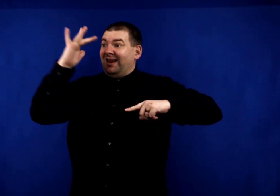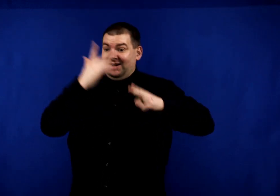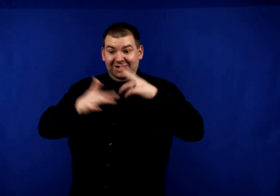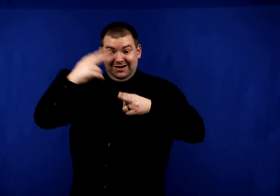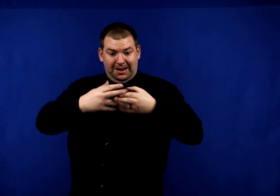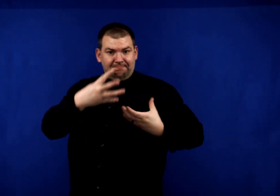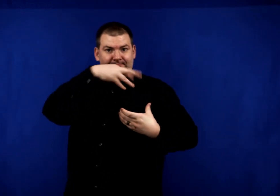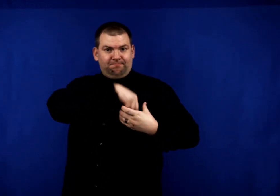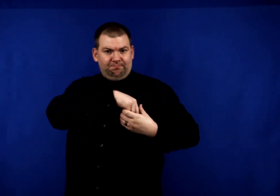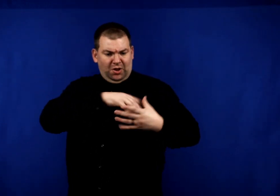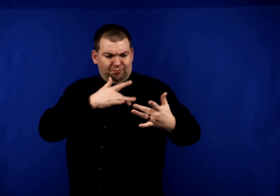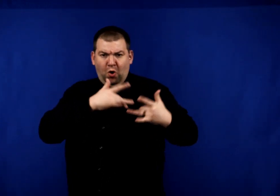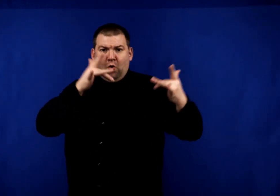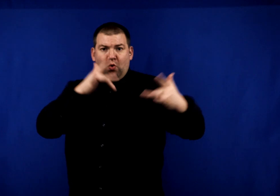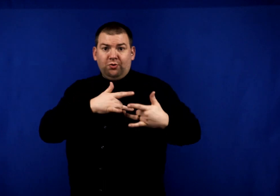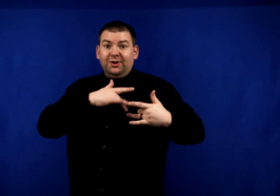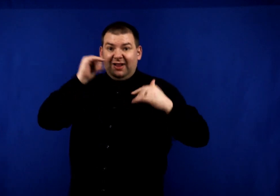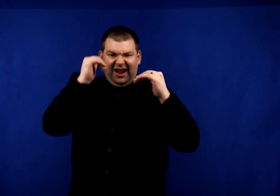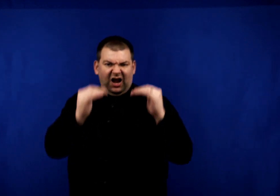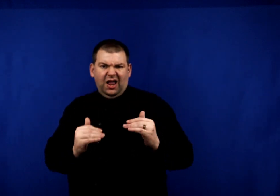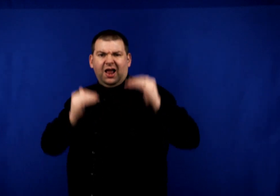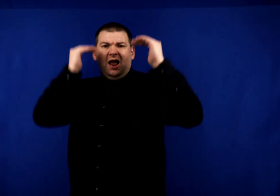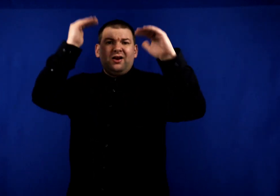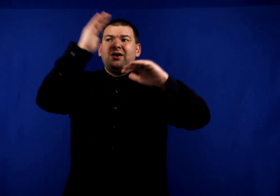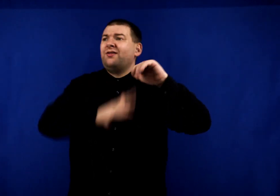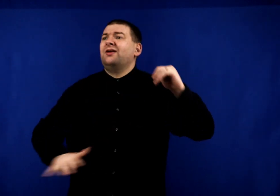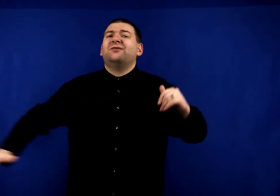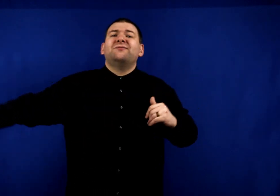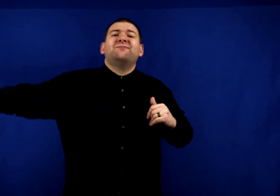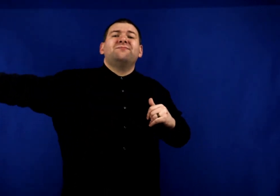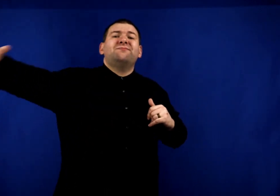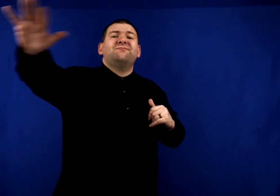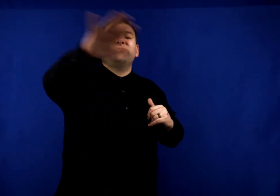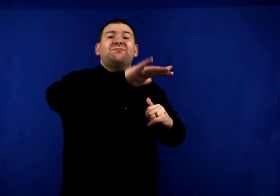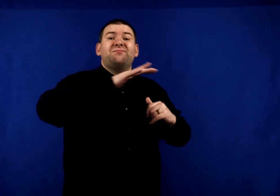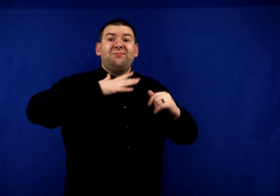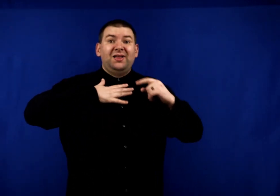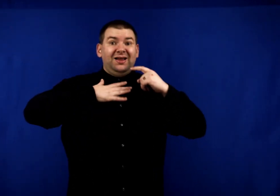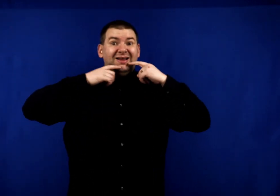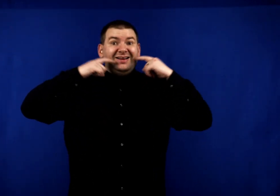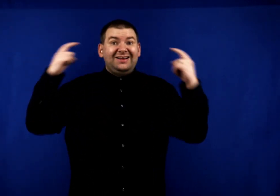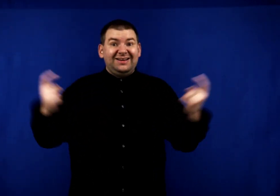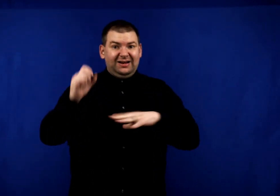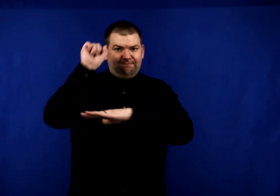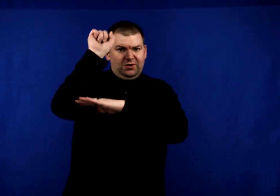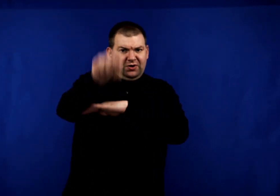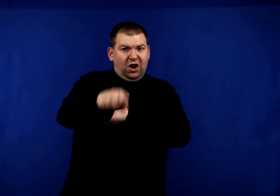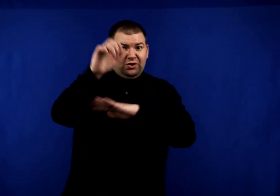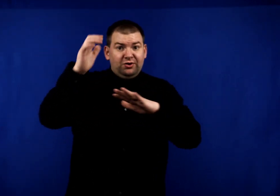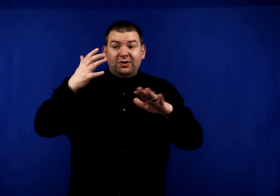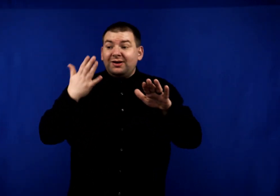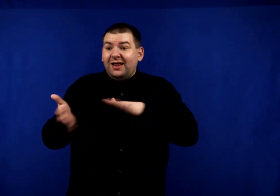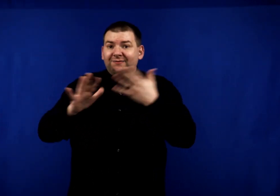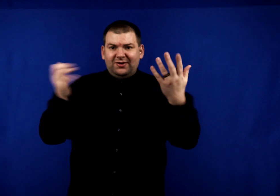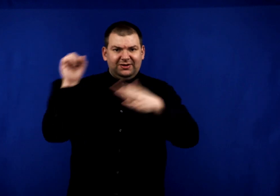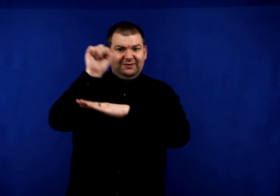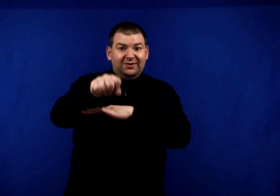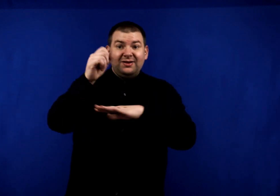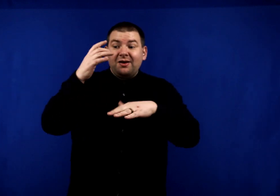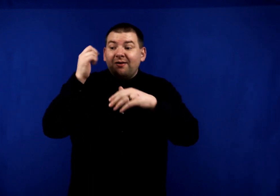now I wear the name that is higher than any other Sin has conquered, death defeated I've